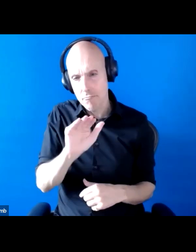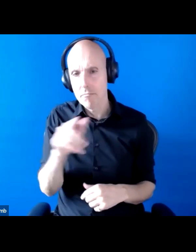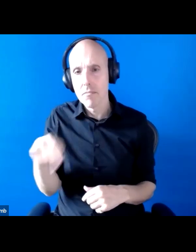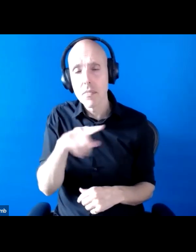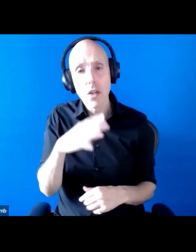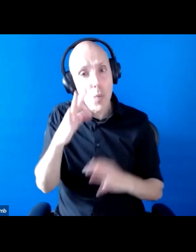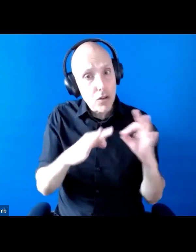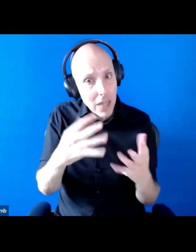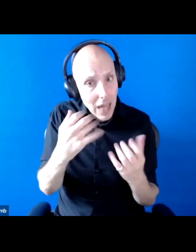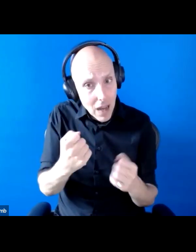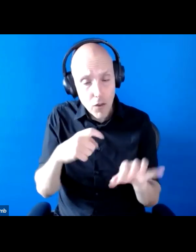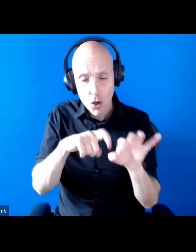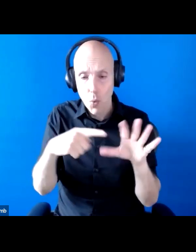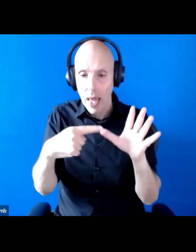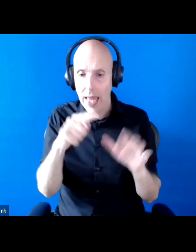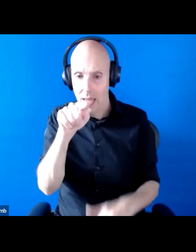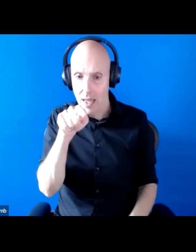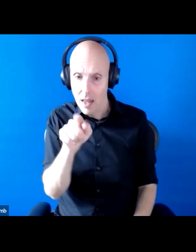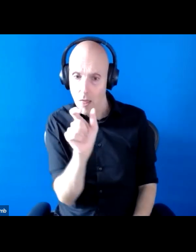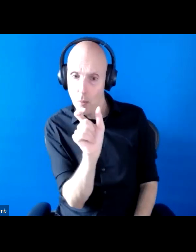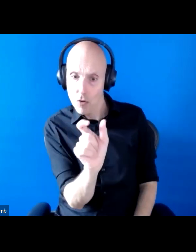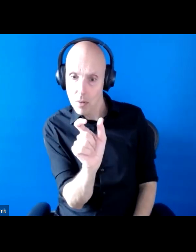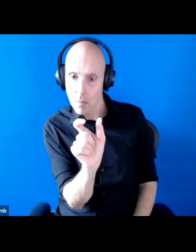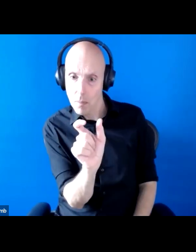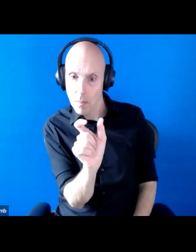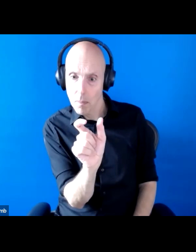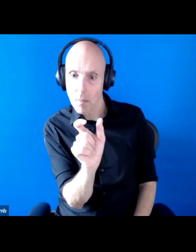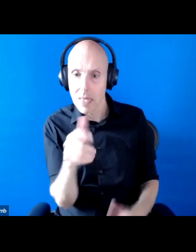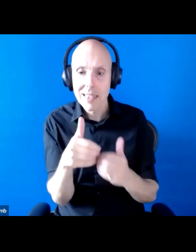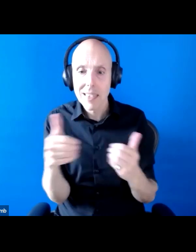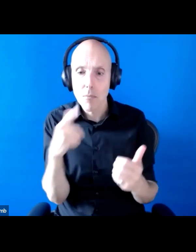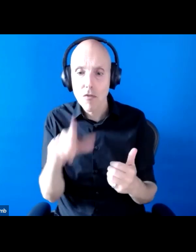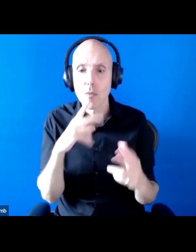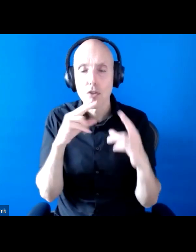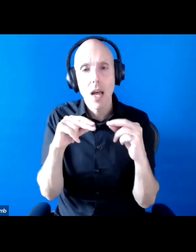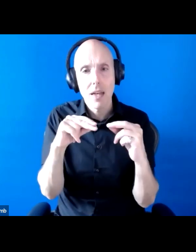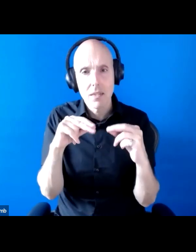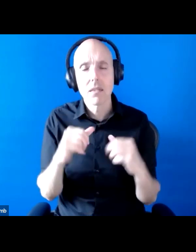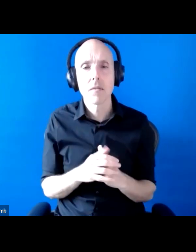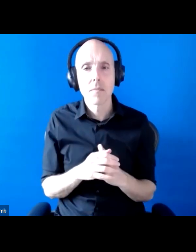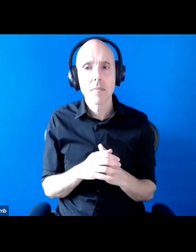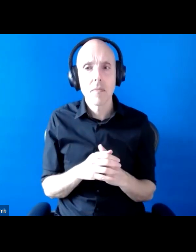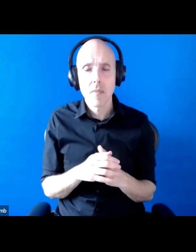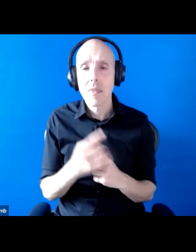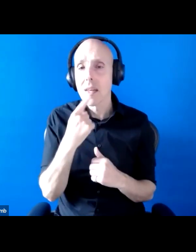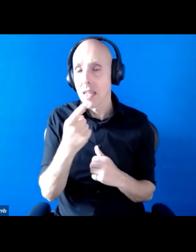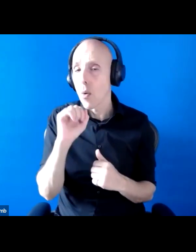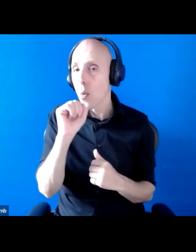in Zoom, which is on the bottom of your screen, separate to the normal chat window. And as I said, we'll be doing the Q&A collectively after both of the